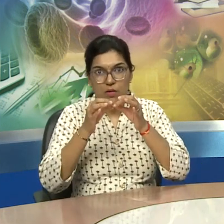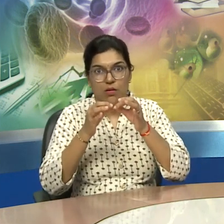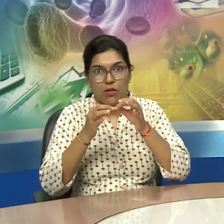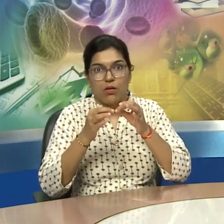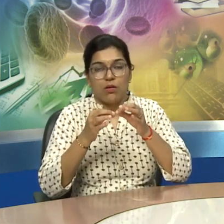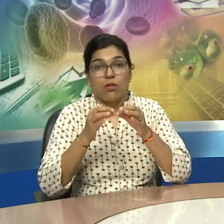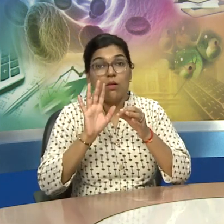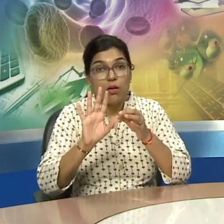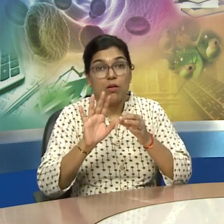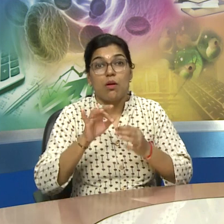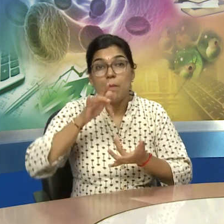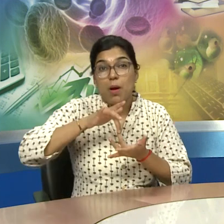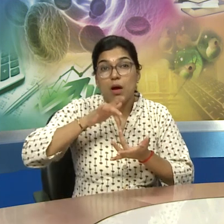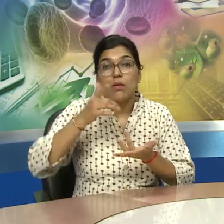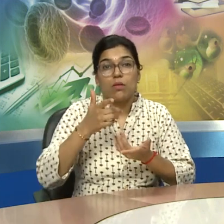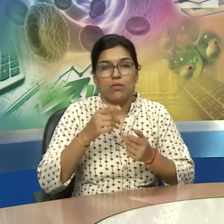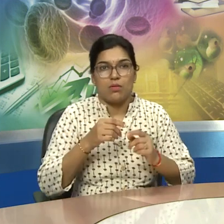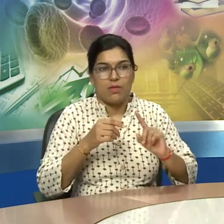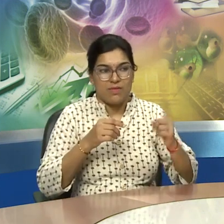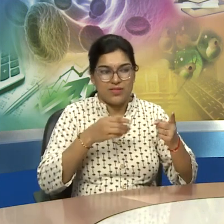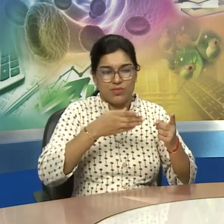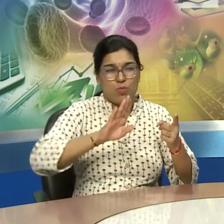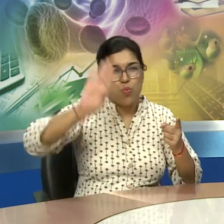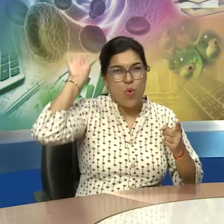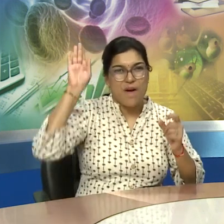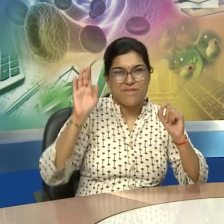and their brain size was